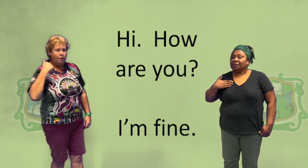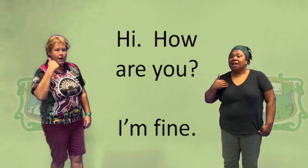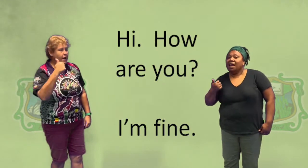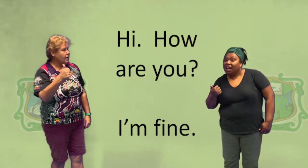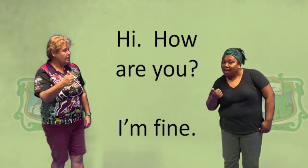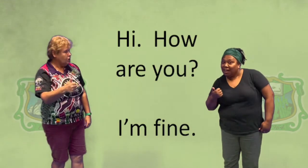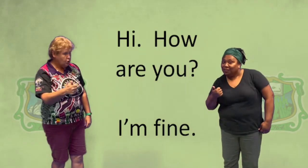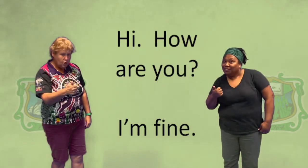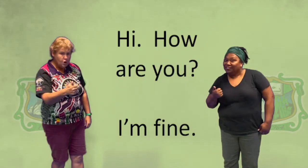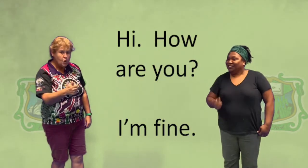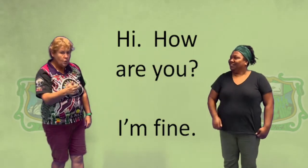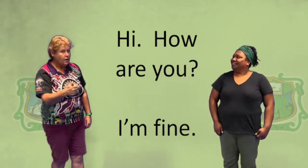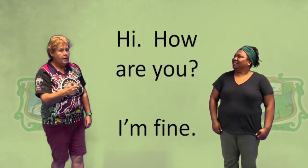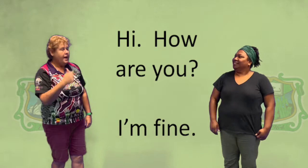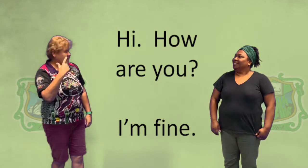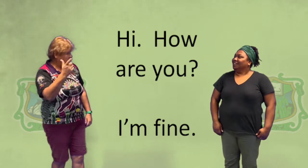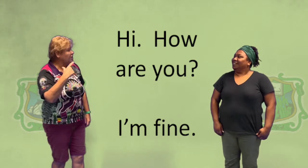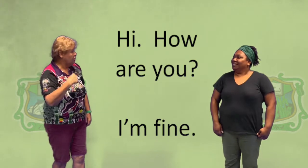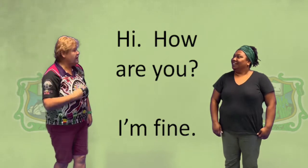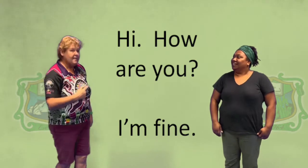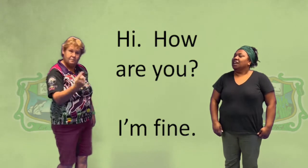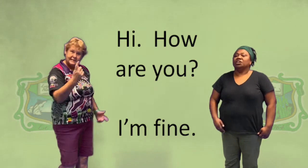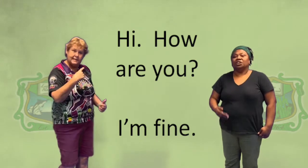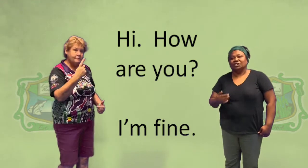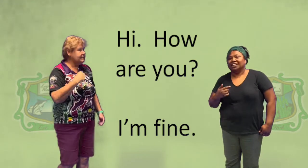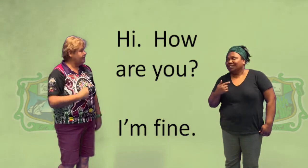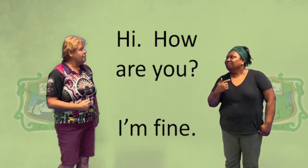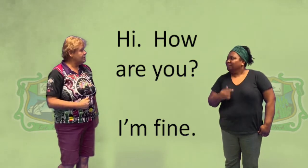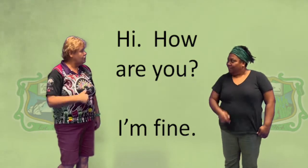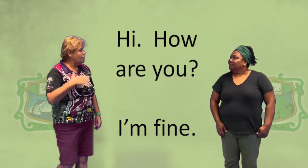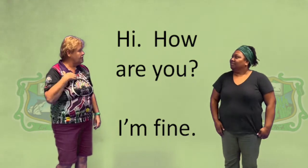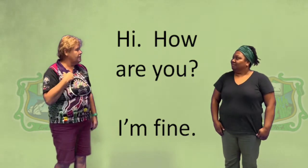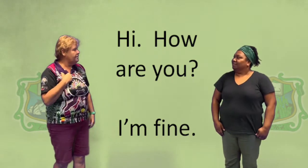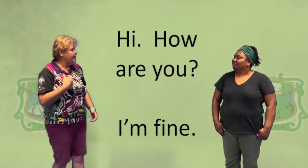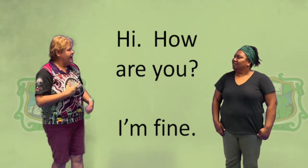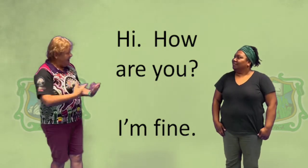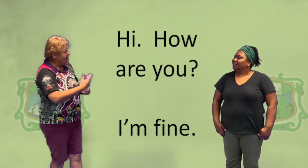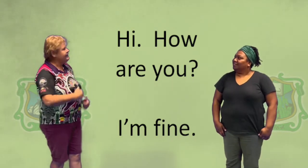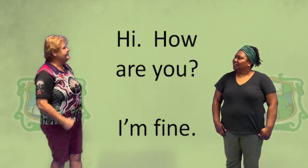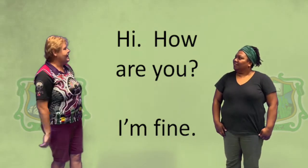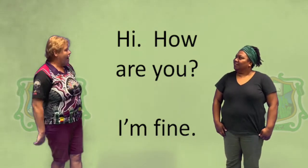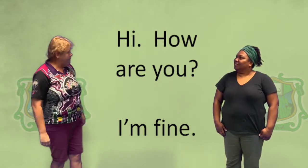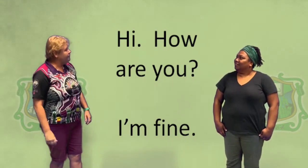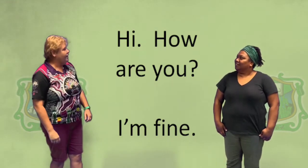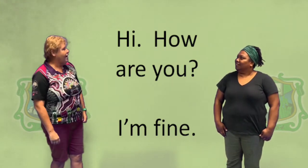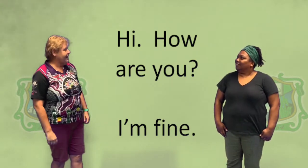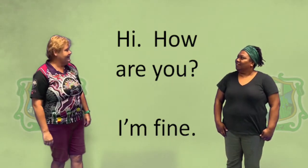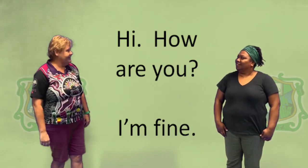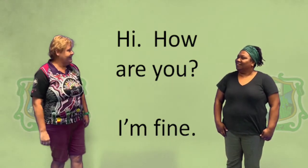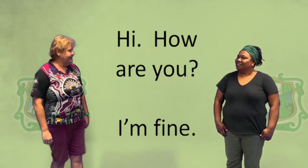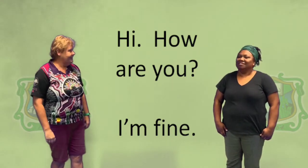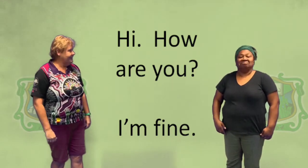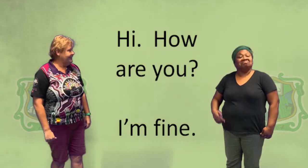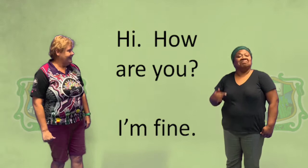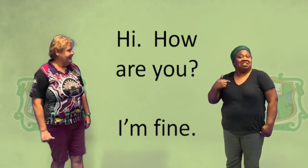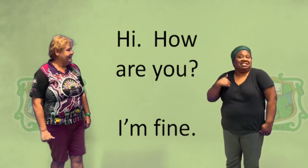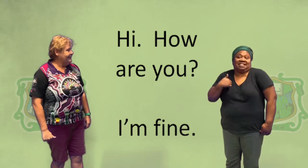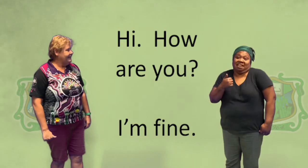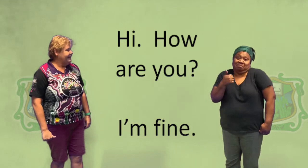are you? And I would look at them the same as if I was talking to them. How could I say, I'm fine? You could say, I'm